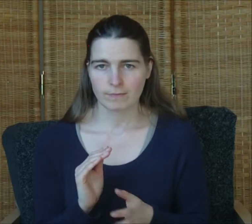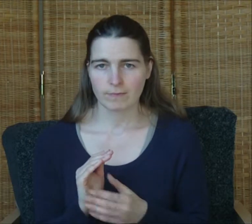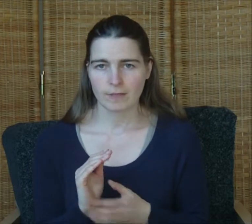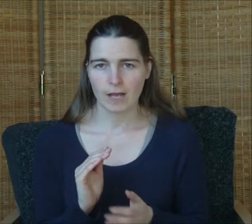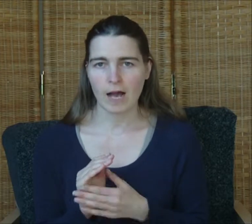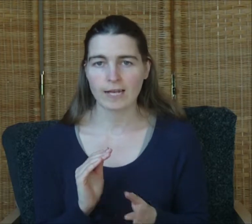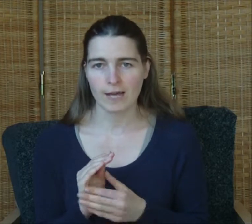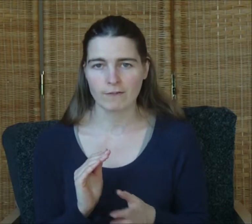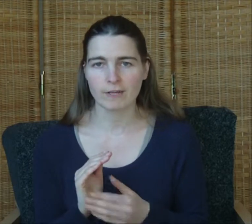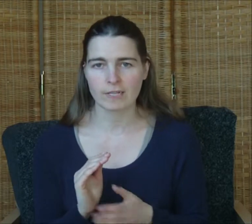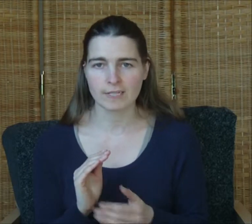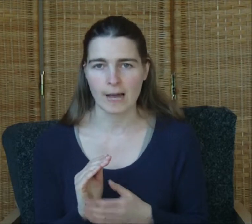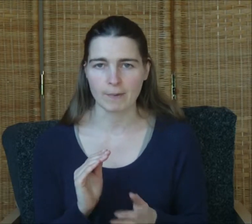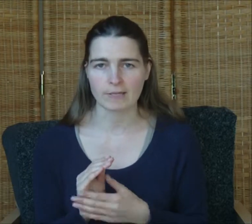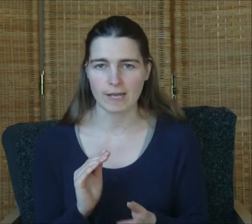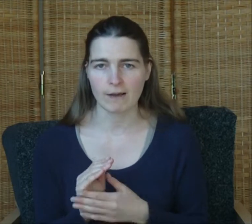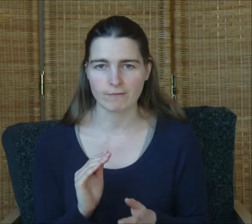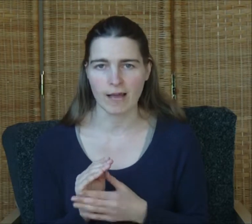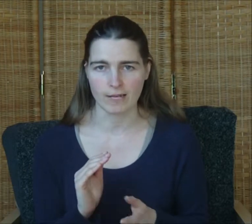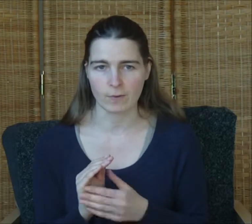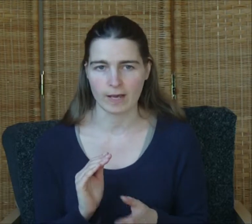I love and accept myself anyway.